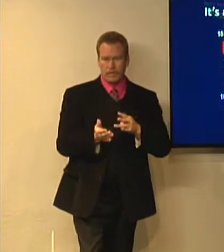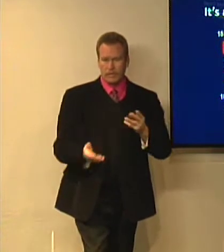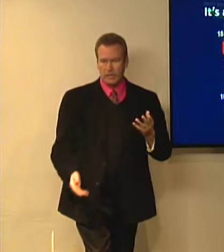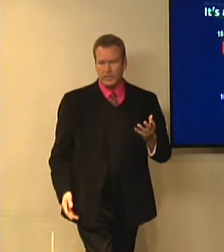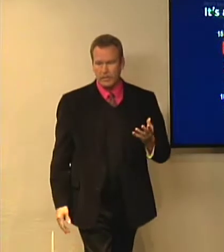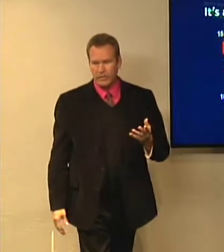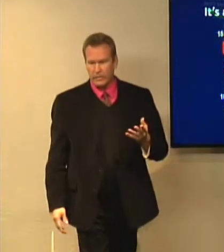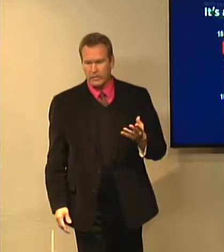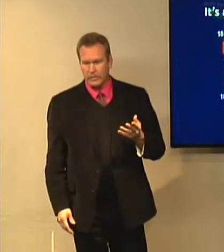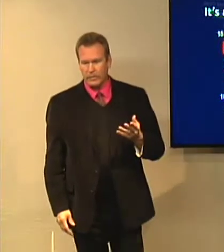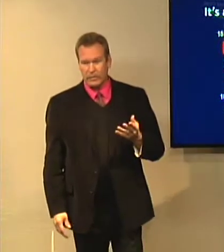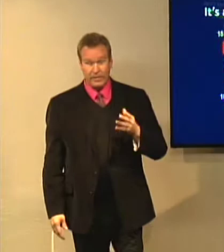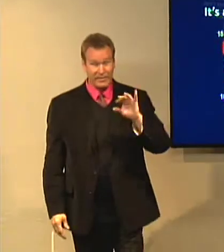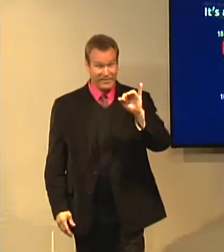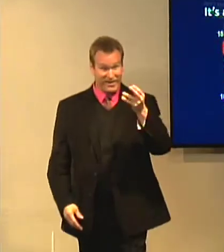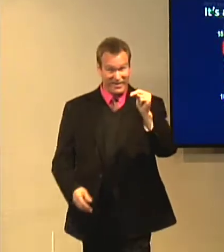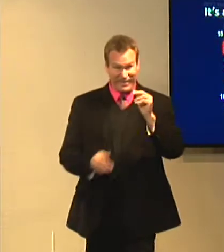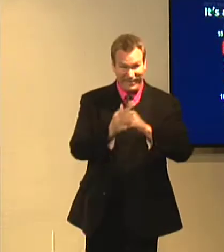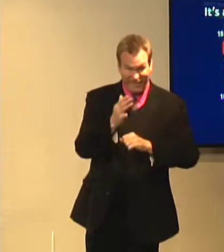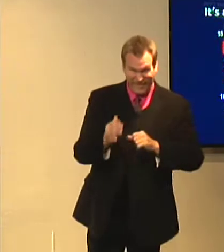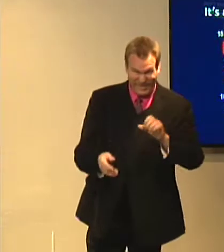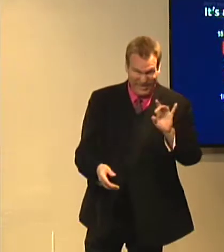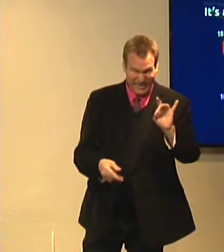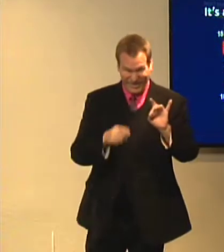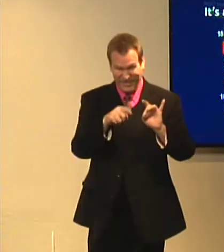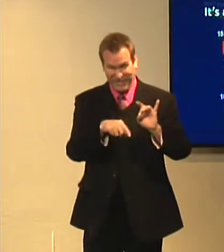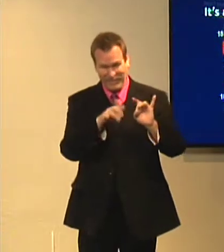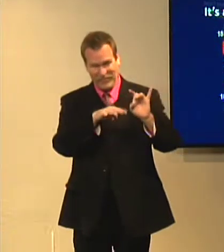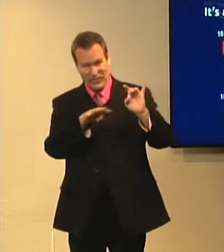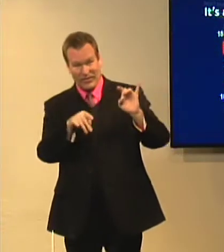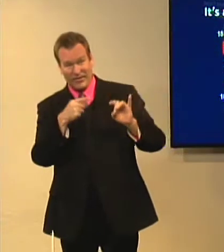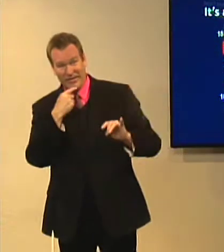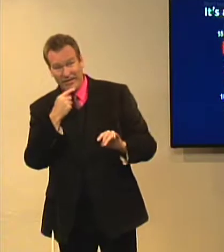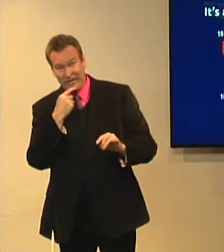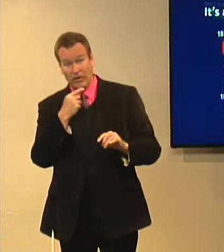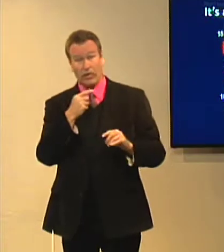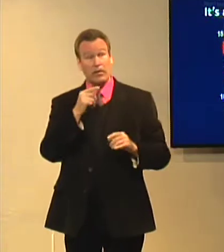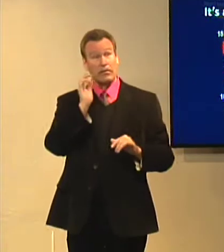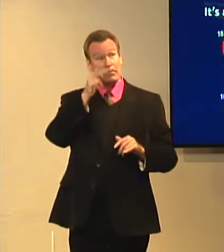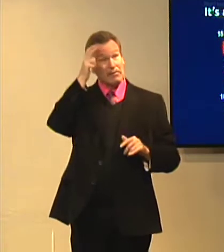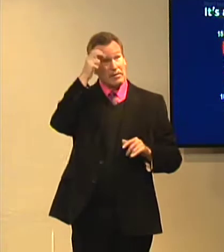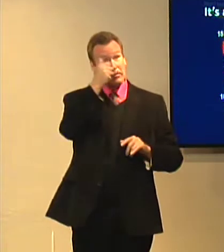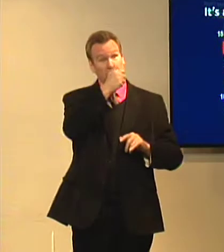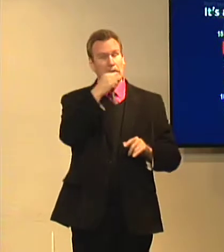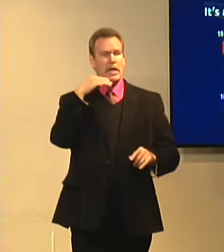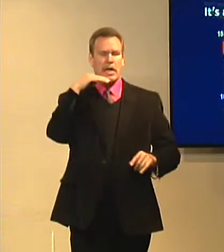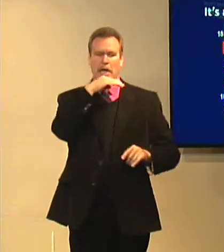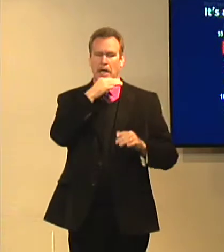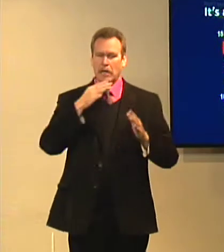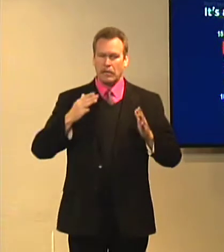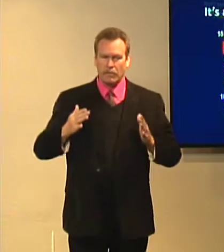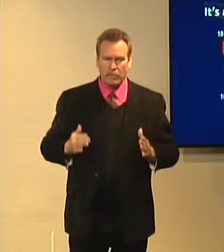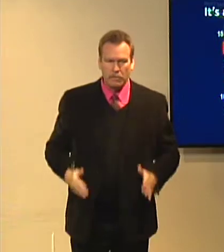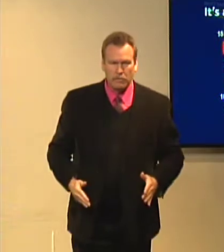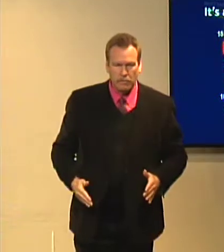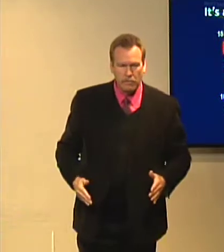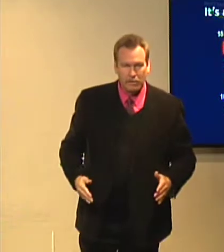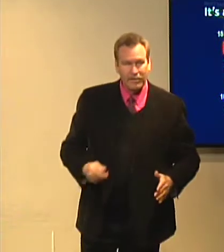And you remember, that's one of God's commands. In John chapter, it says, devil himself is a